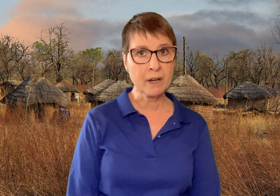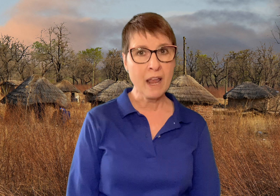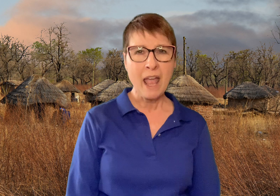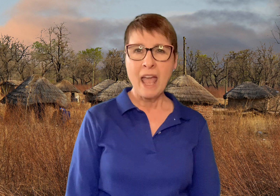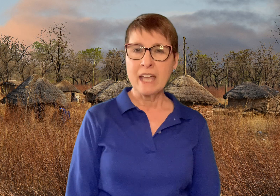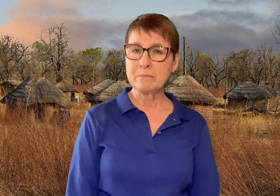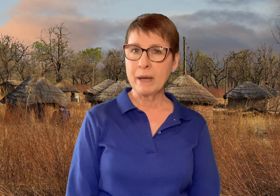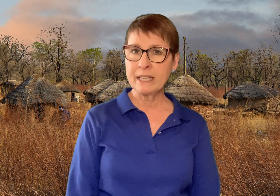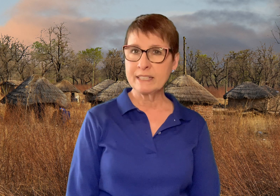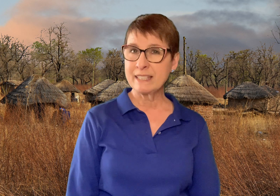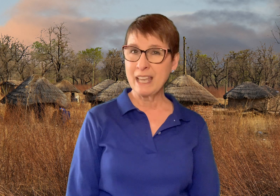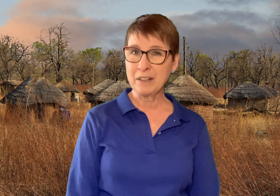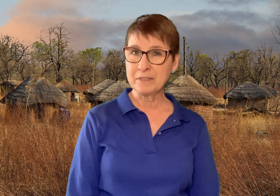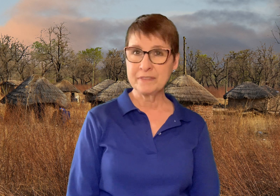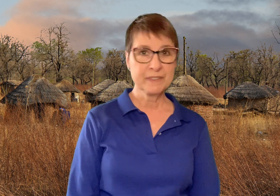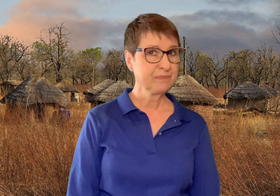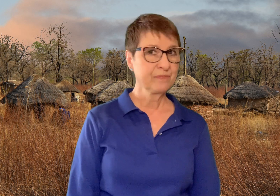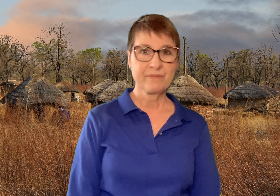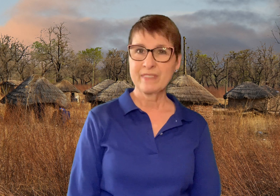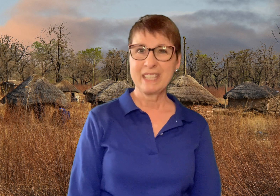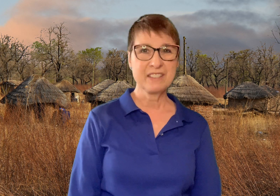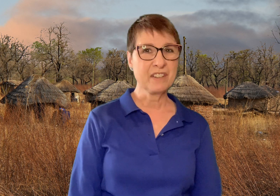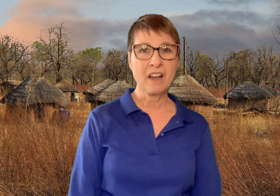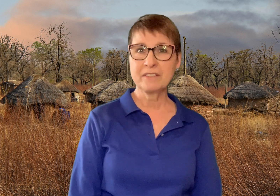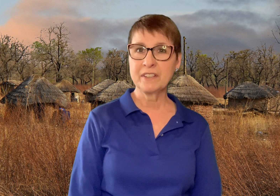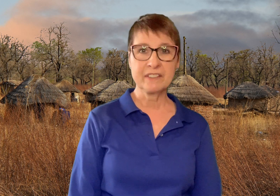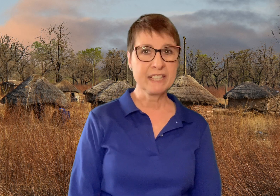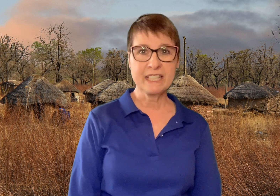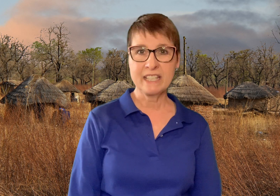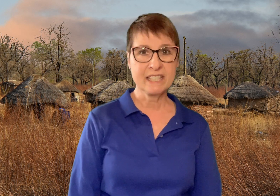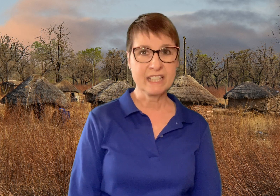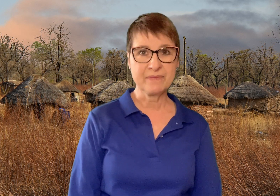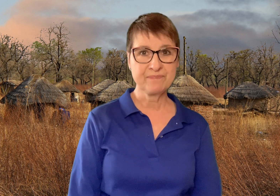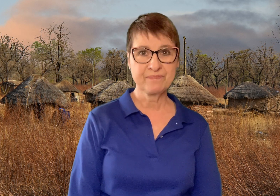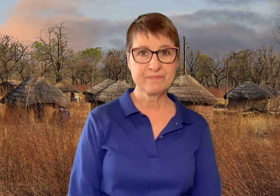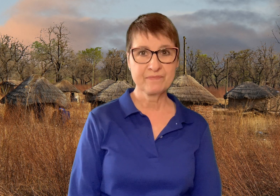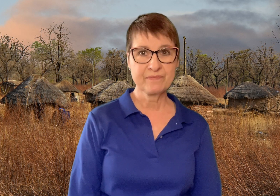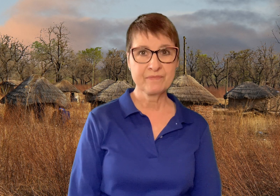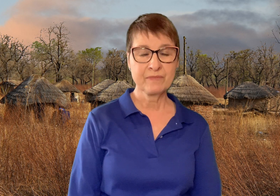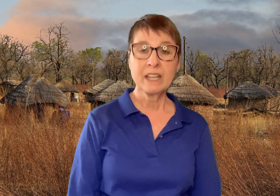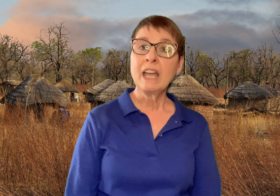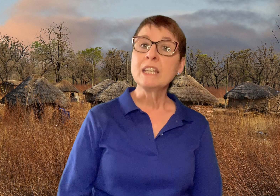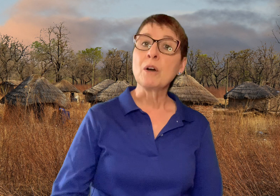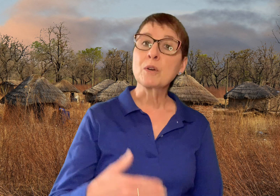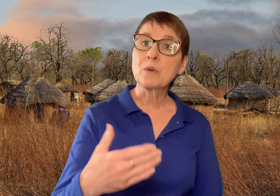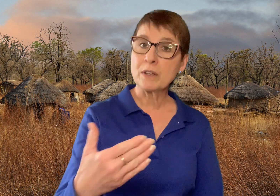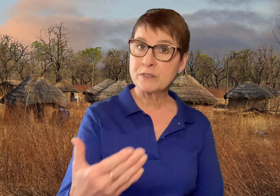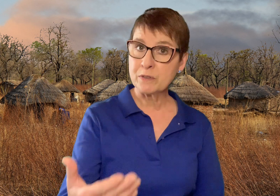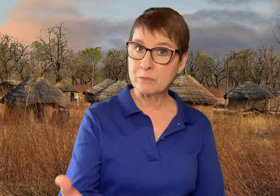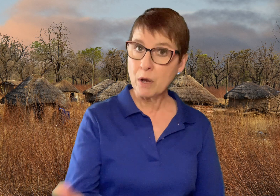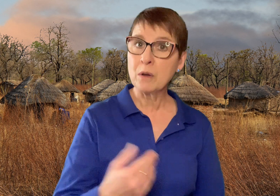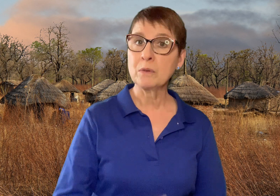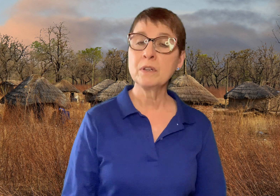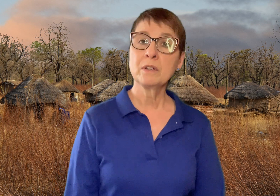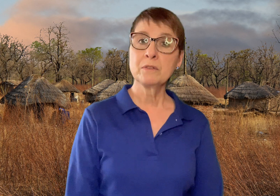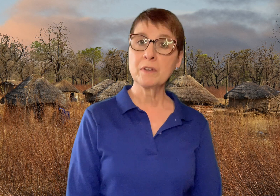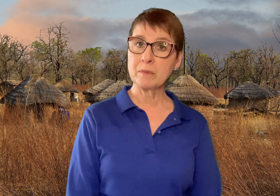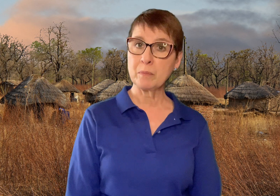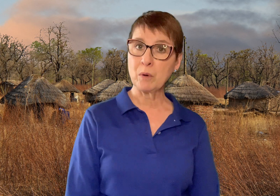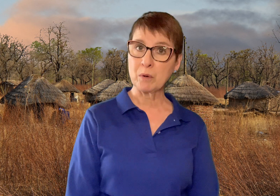and by itself is not very tasty. Now across the road from the poor